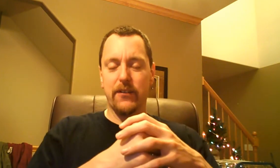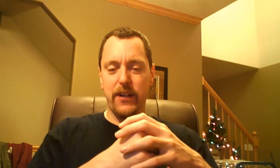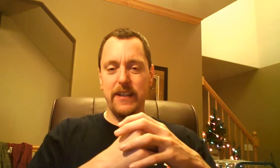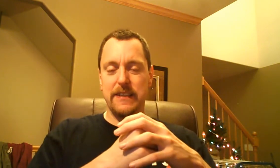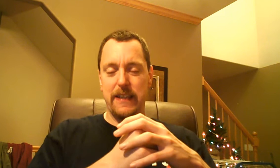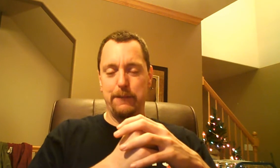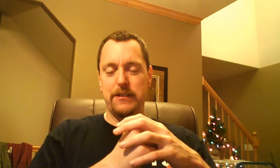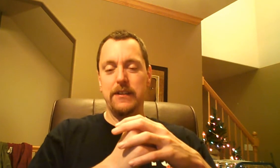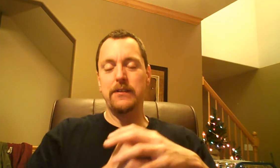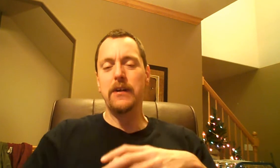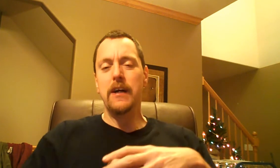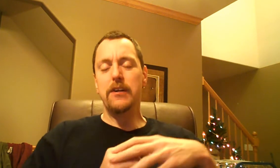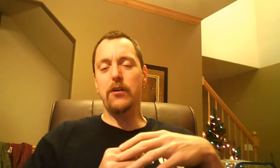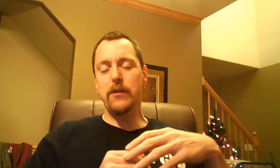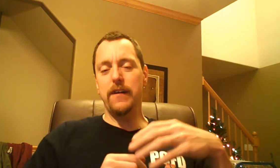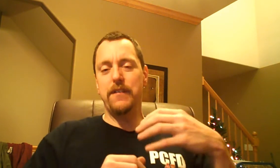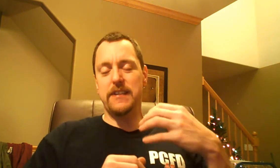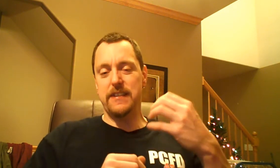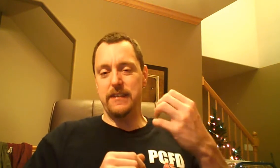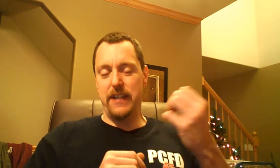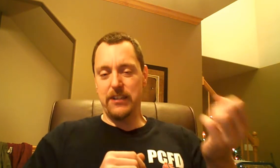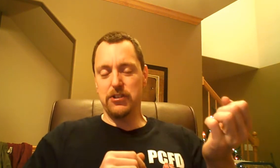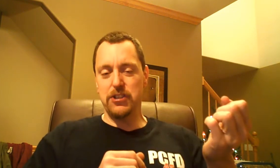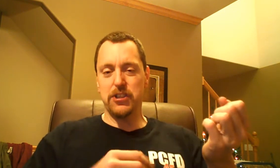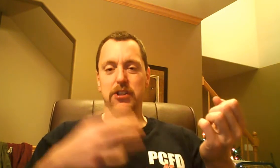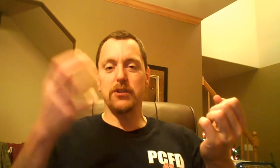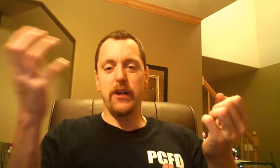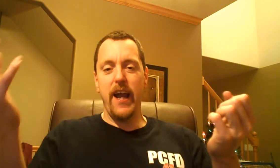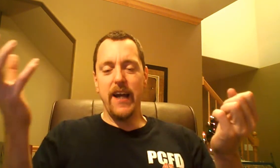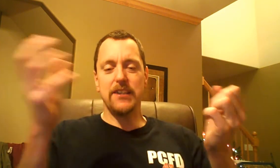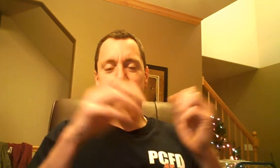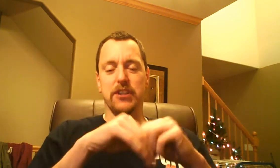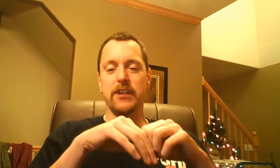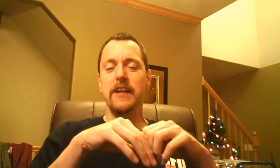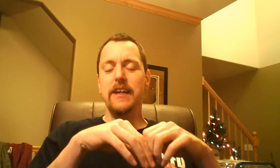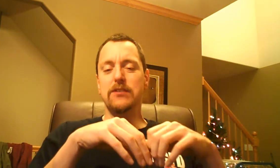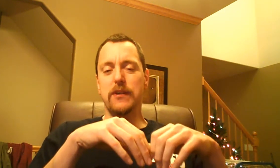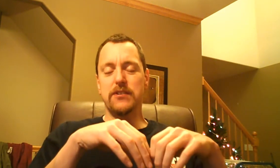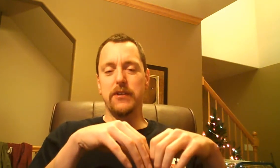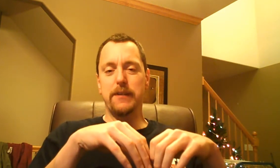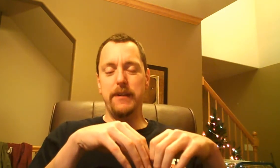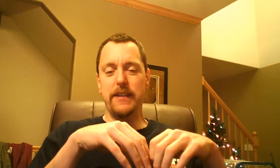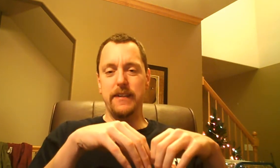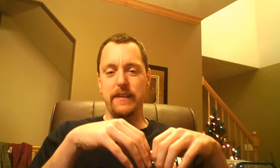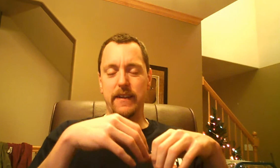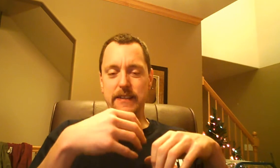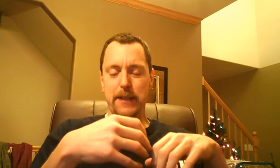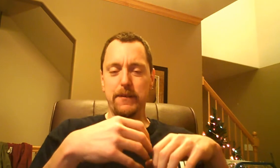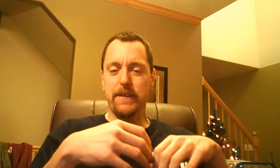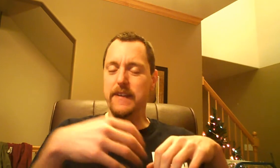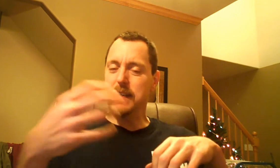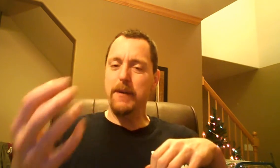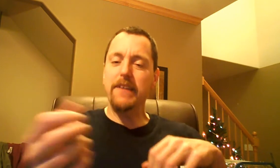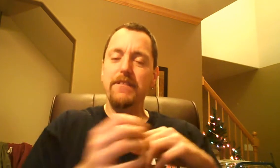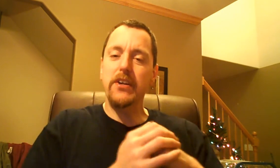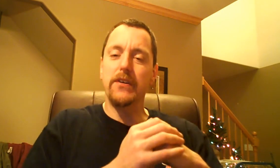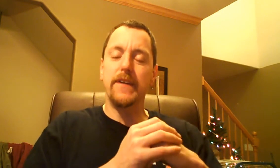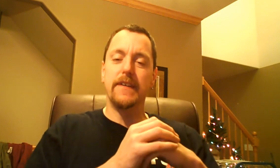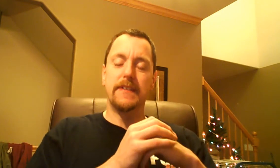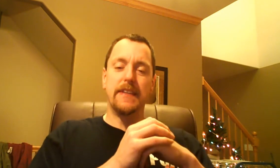ingredients label to know if it's natural sugar or added sugar is what's going to be the acceptable things. I made a video on this